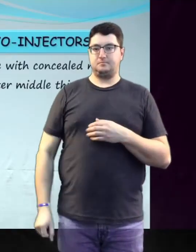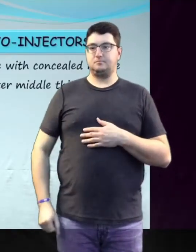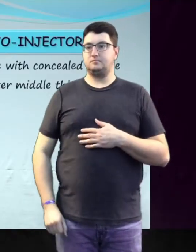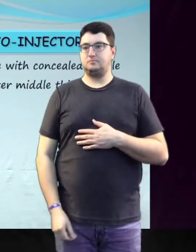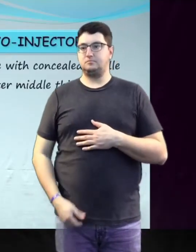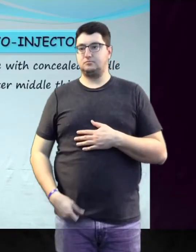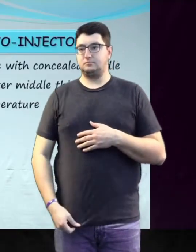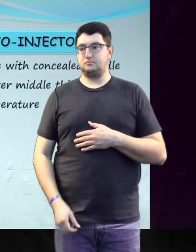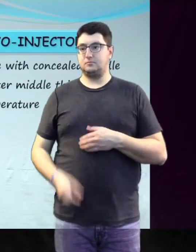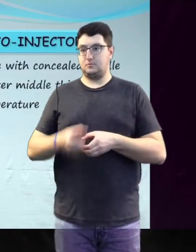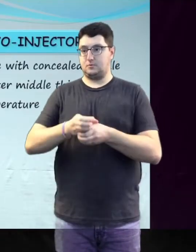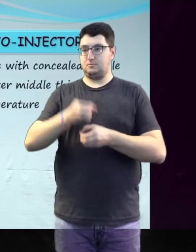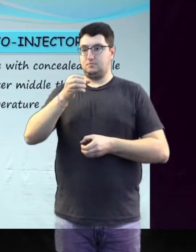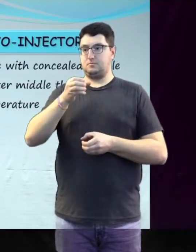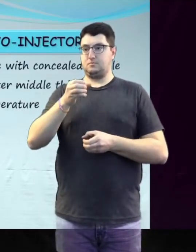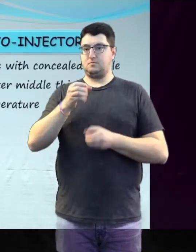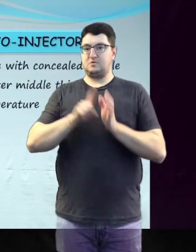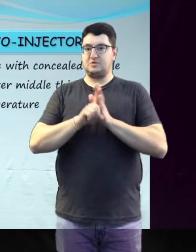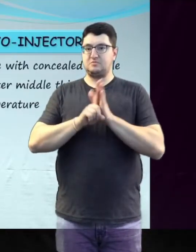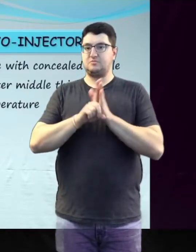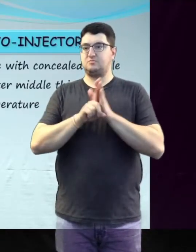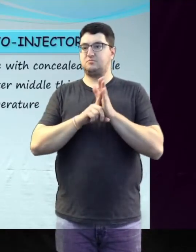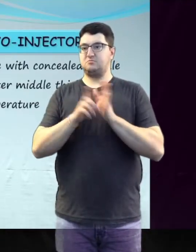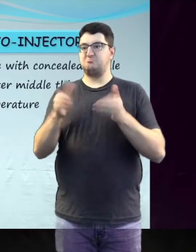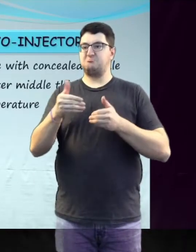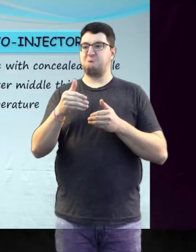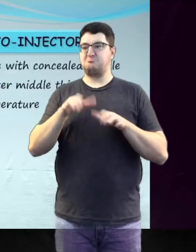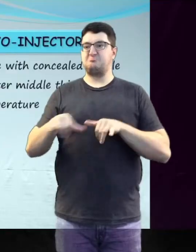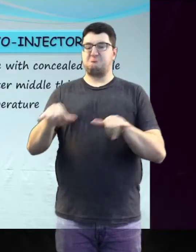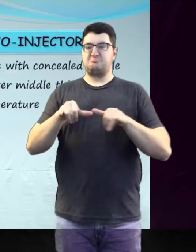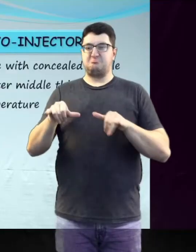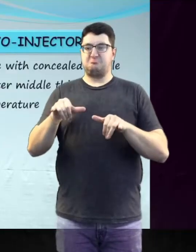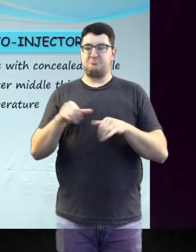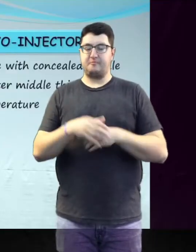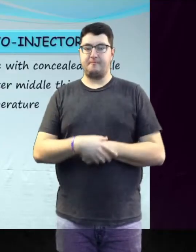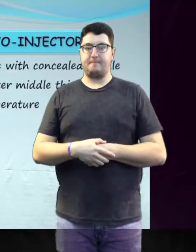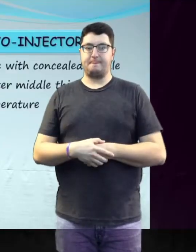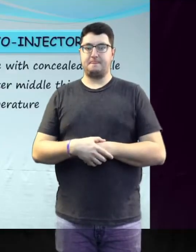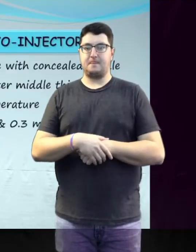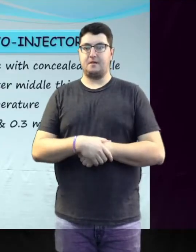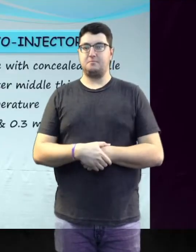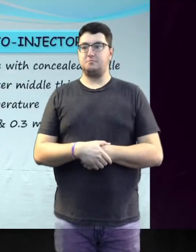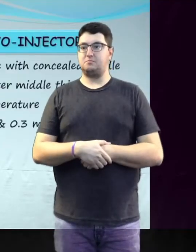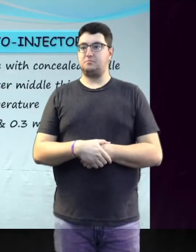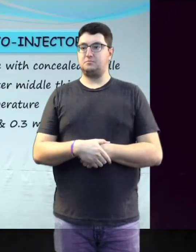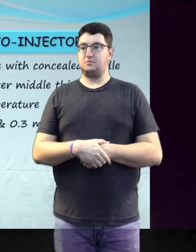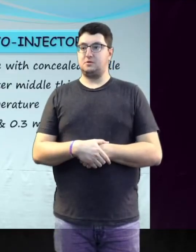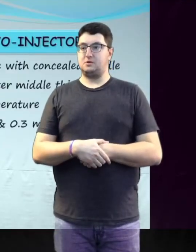They are stored in protective tubing at room temperature. They are available in two doses.